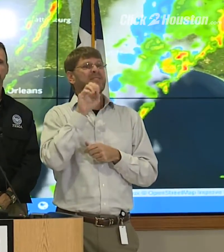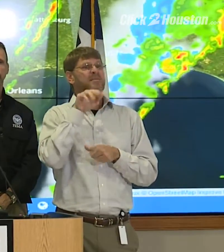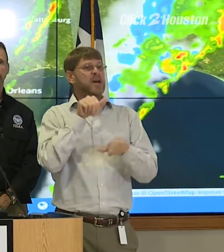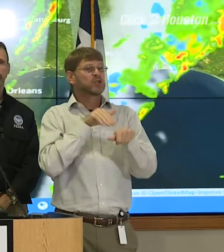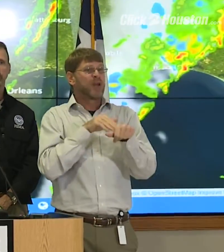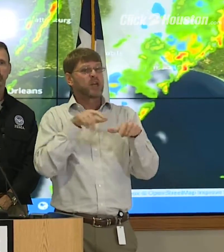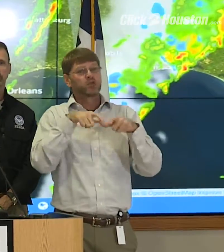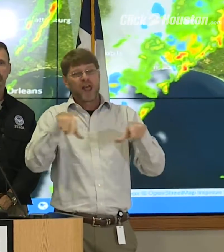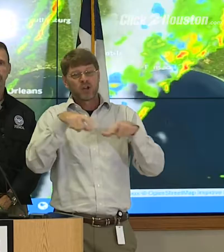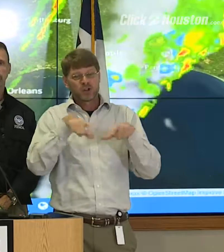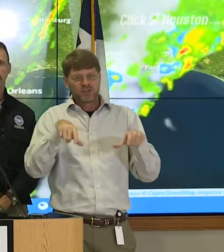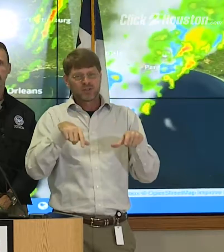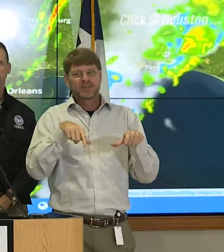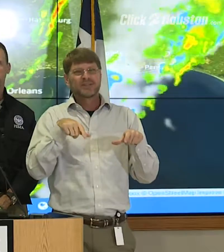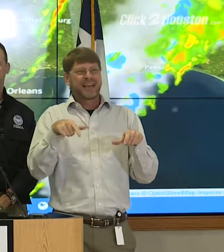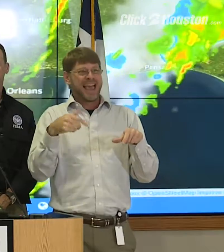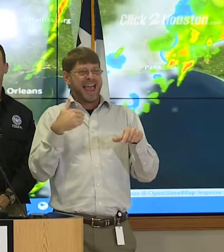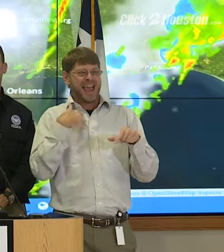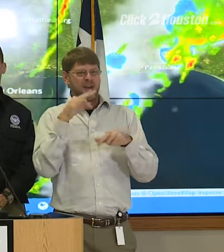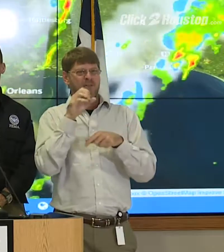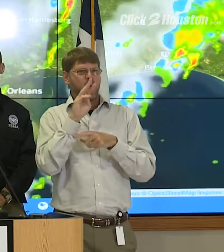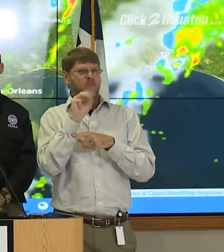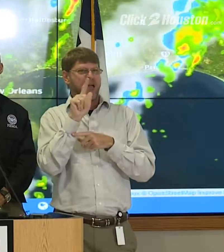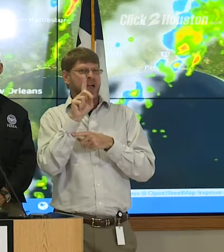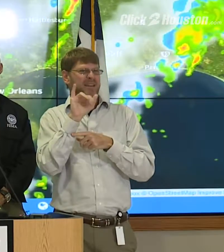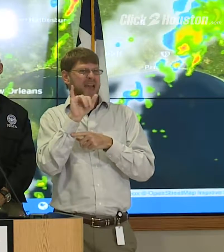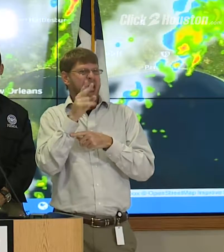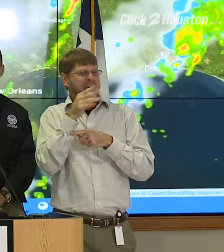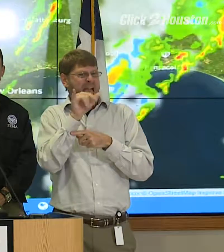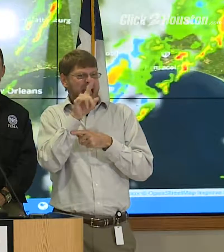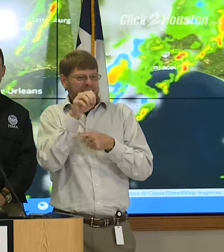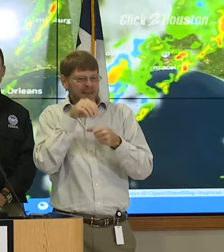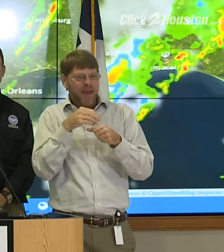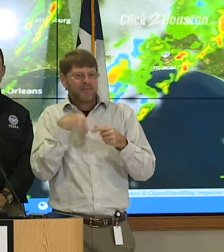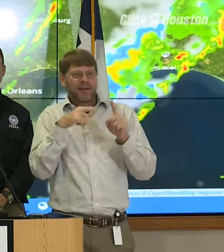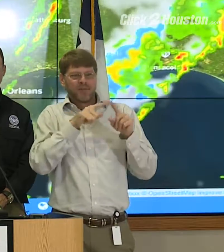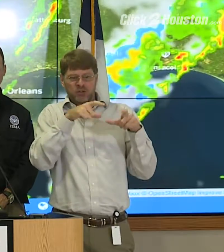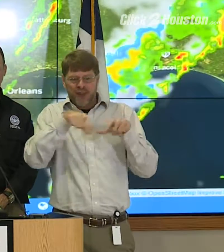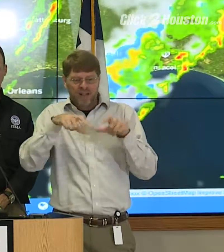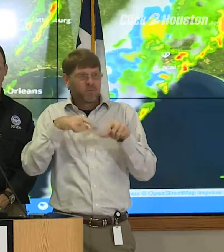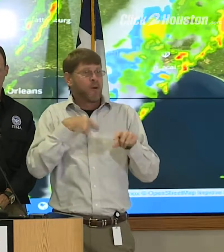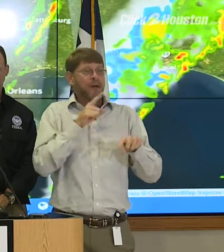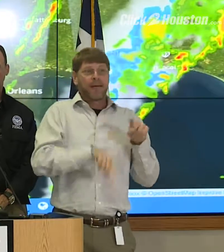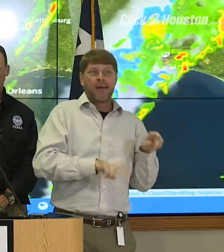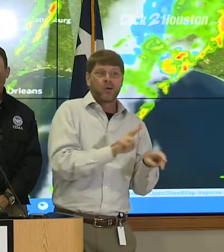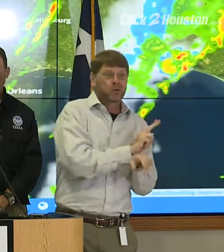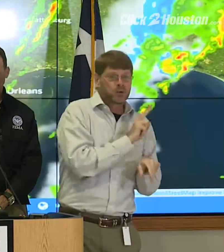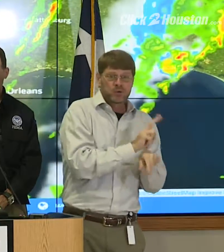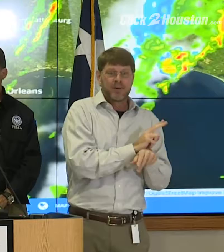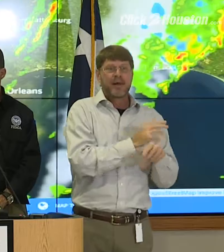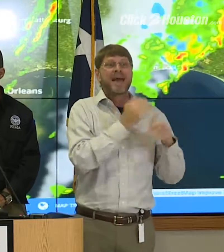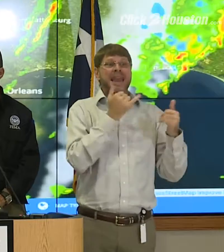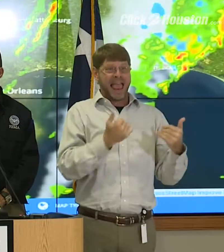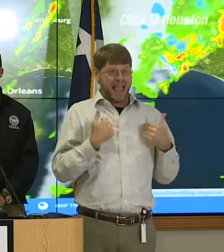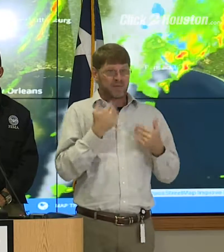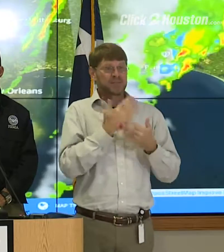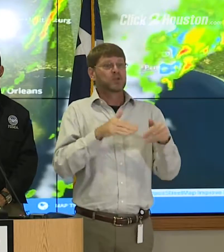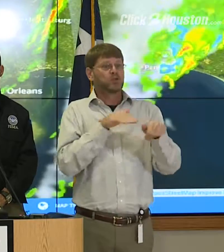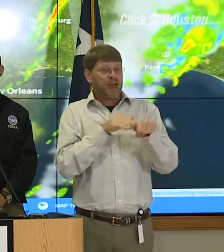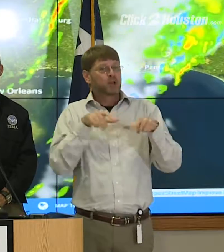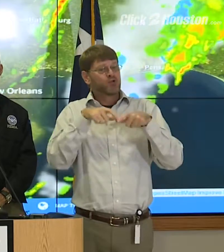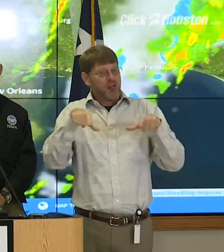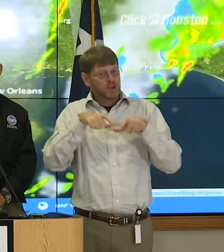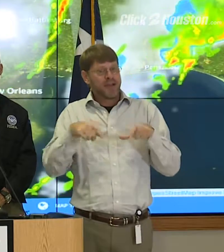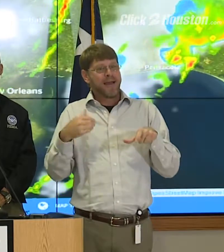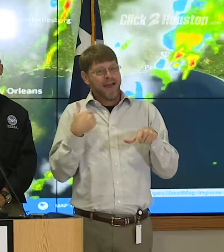trailers were discovered to have formaldehyde. And so they were... We had all these trailers, but we couldn't use them. And now there are some trailers, but